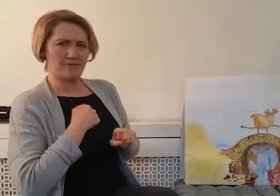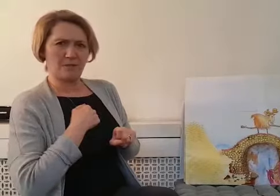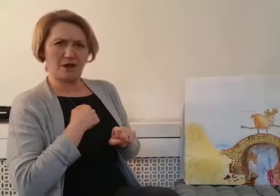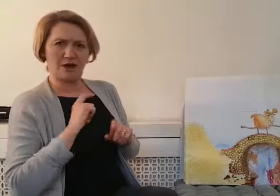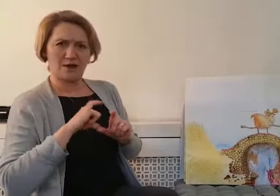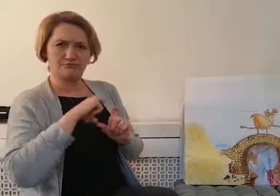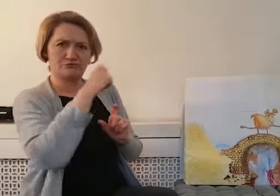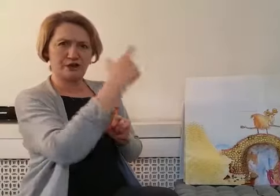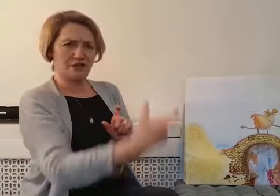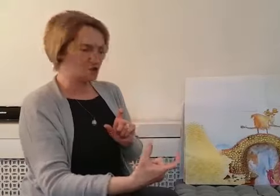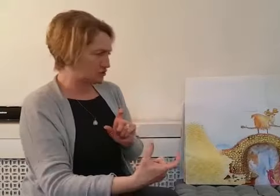my bridge?